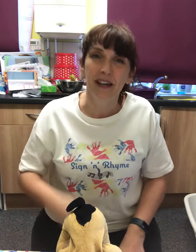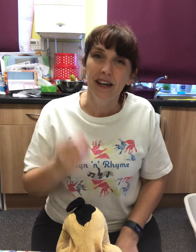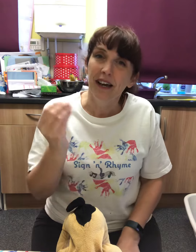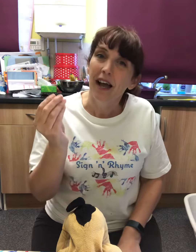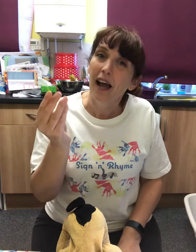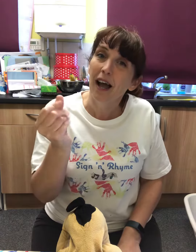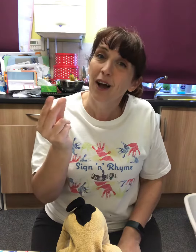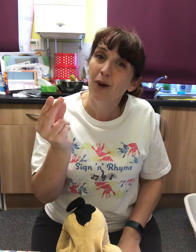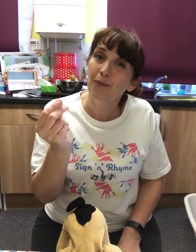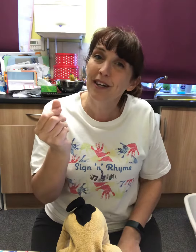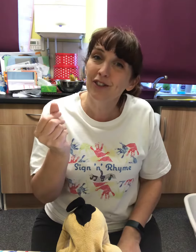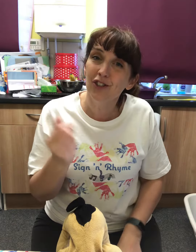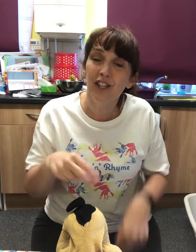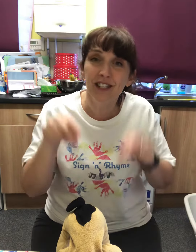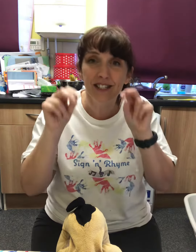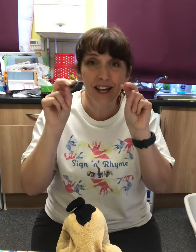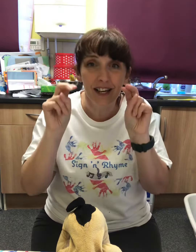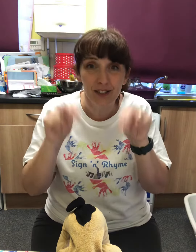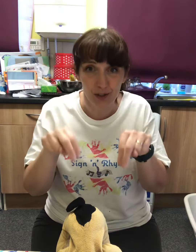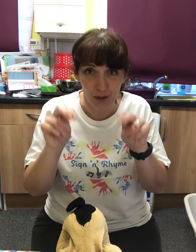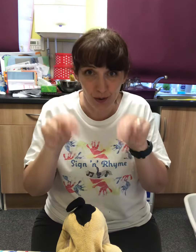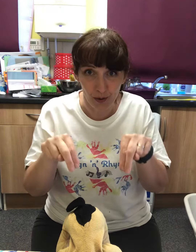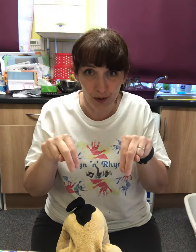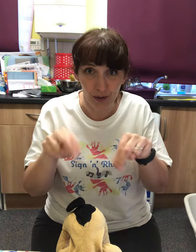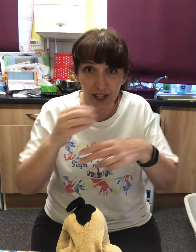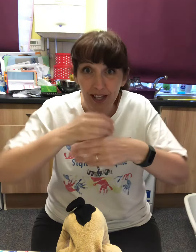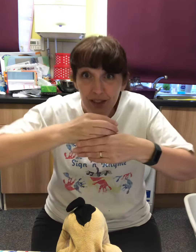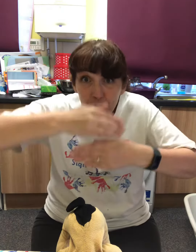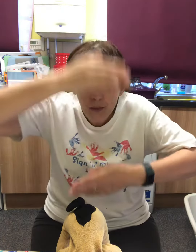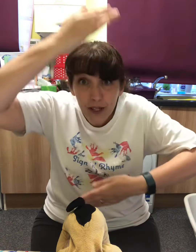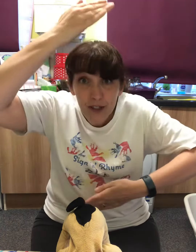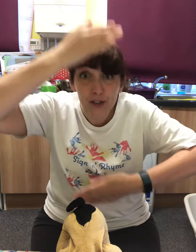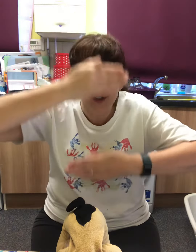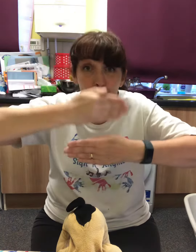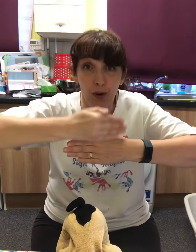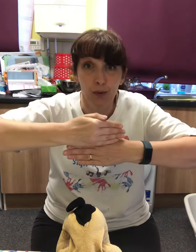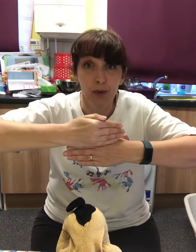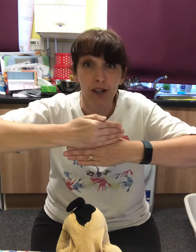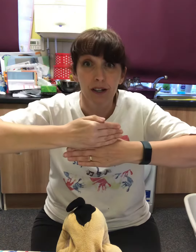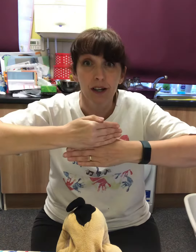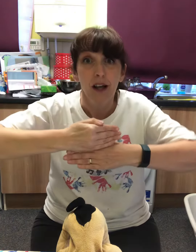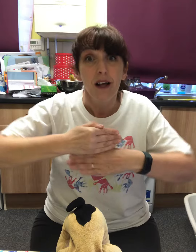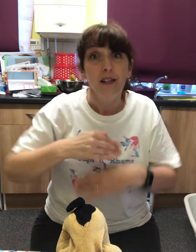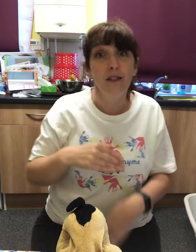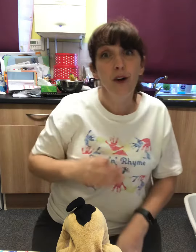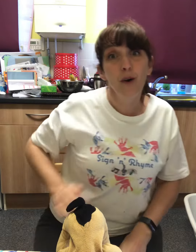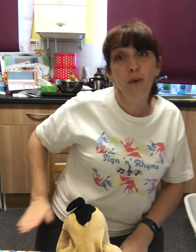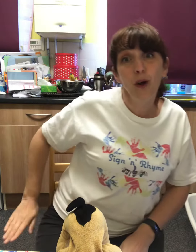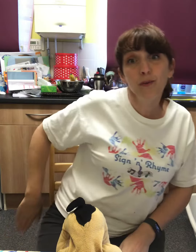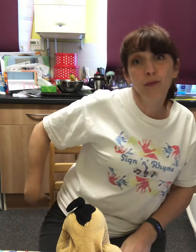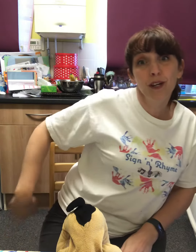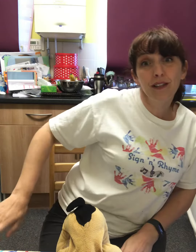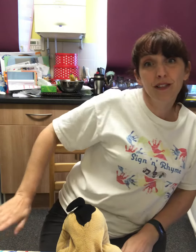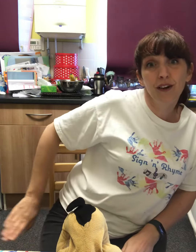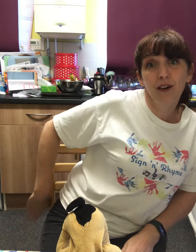How much is that doggy in the window? The one with the